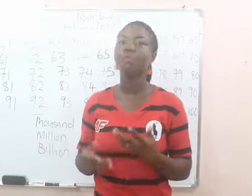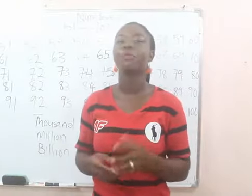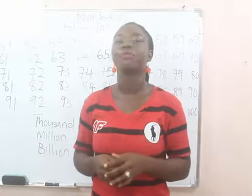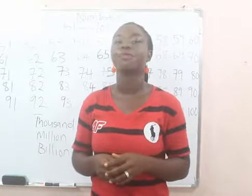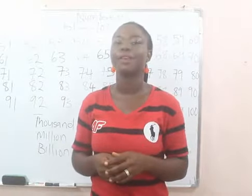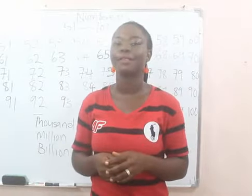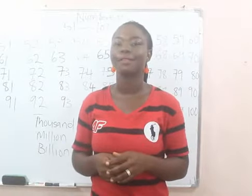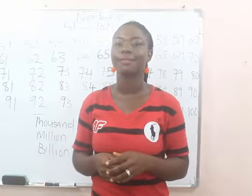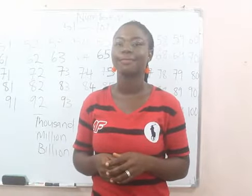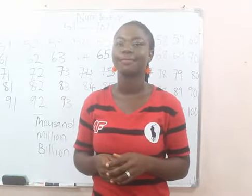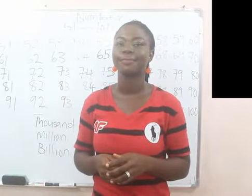will make progress.